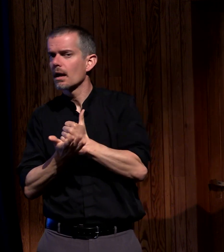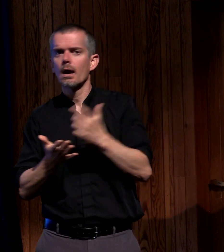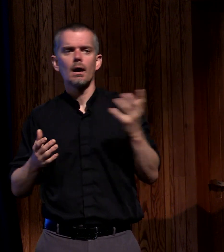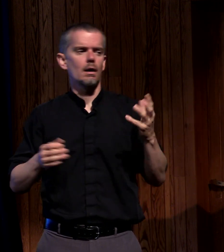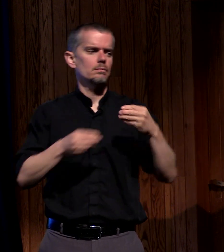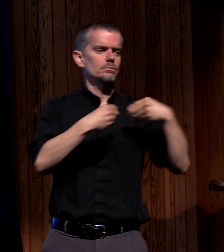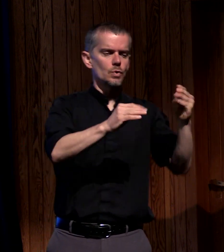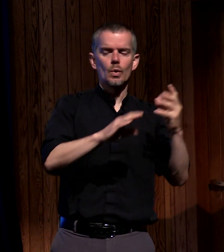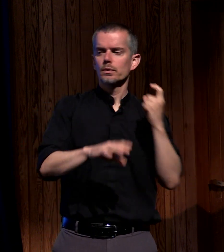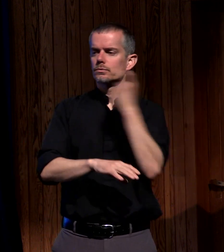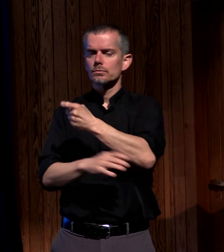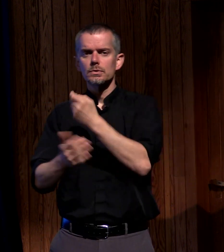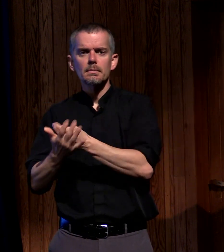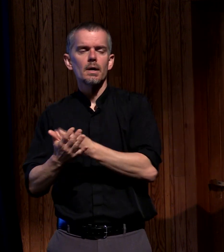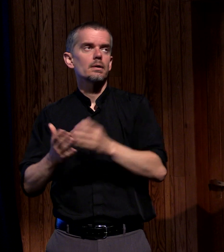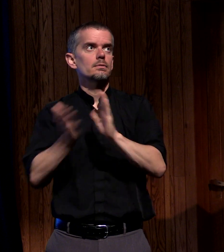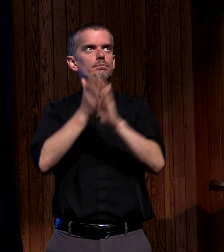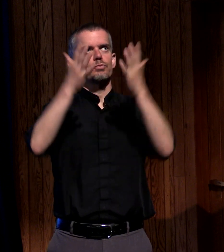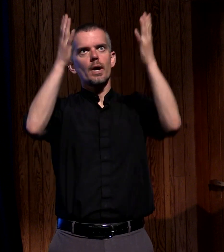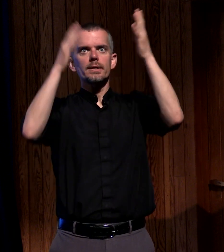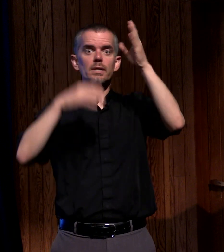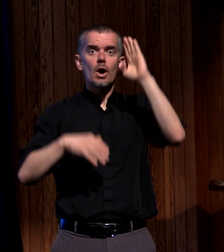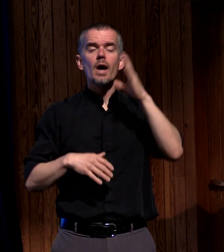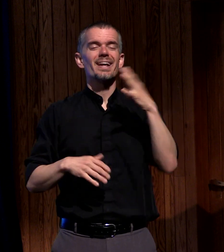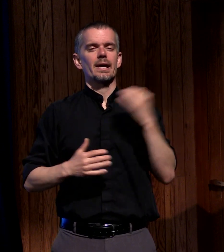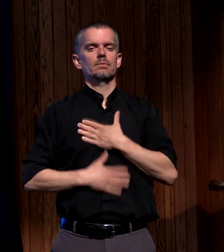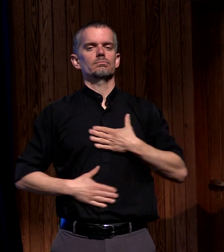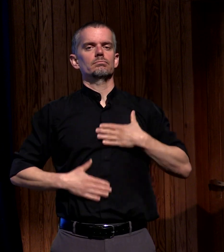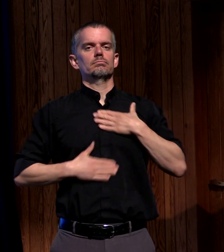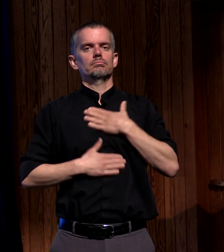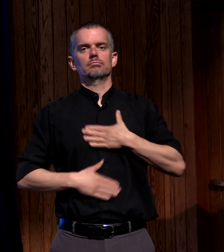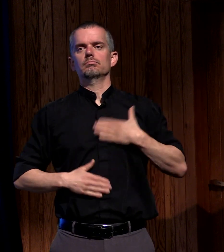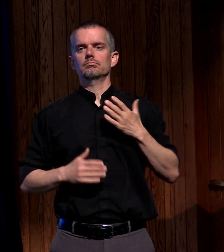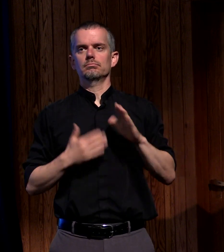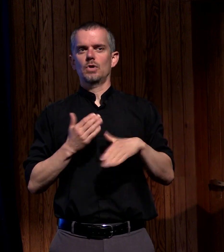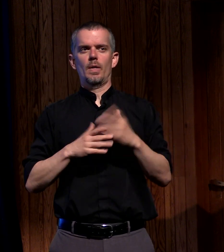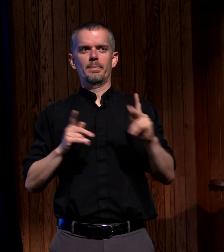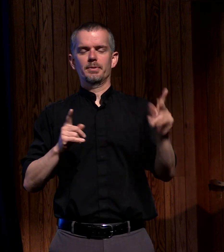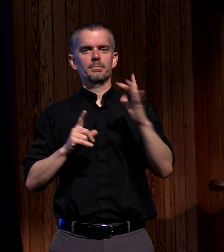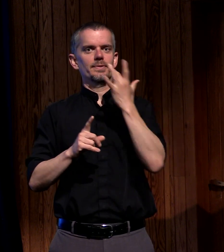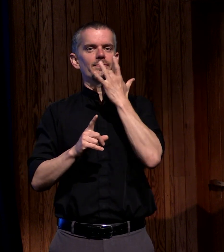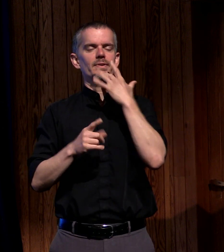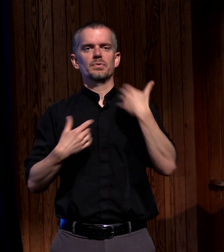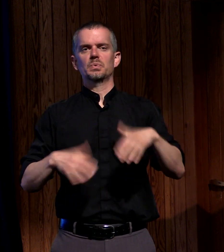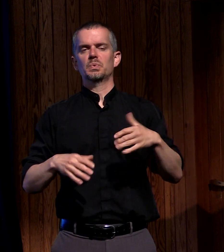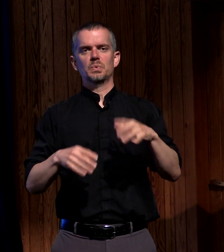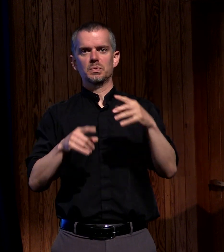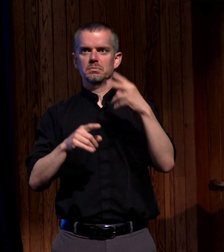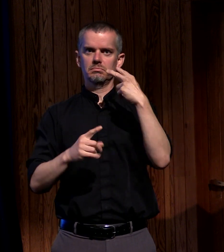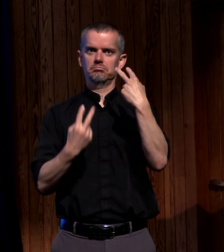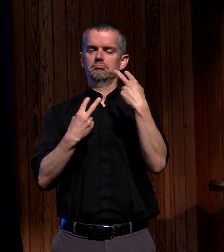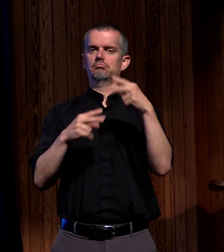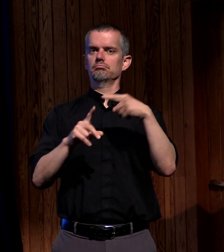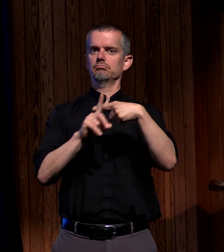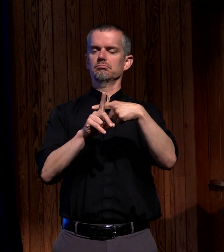that had need they praised God and they enjoyed the favor of all people in the Lord added to their number daily